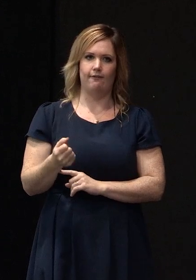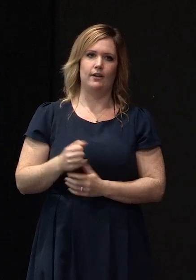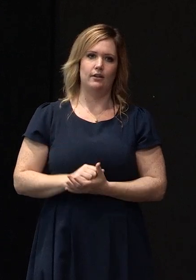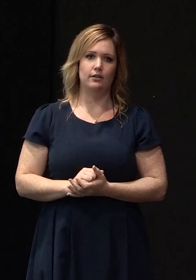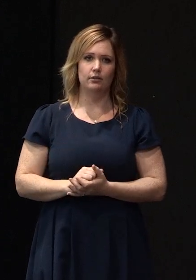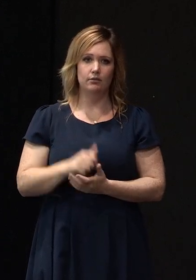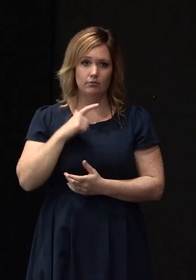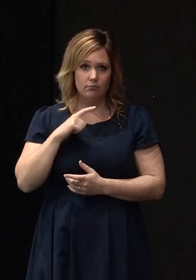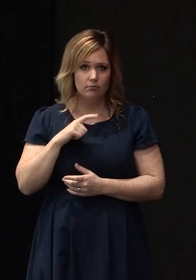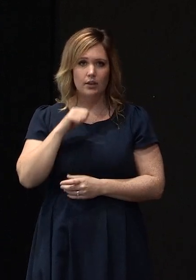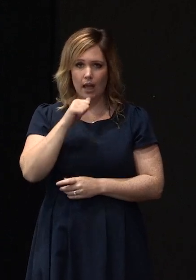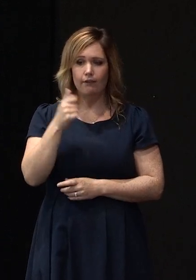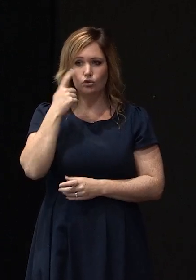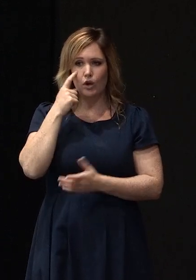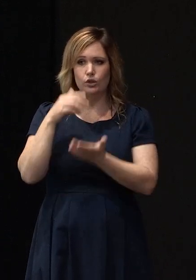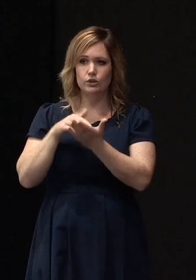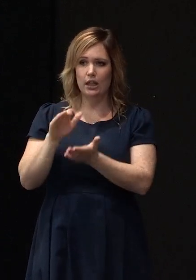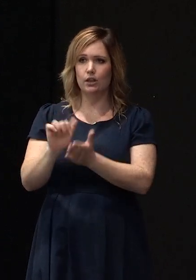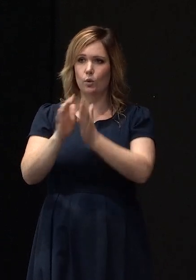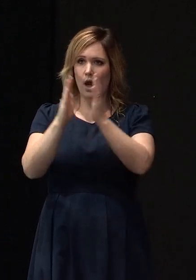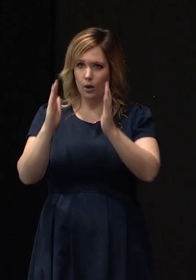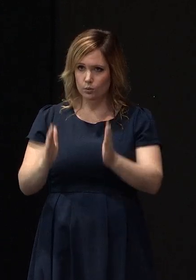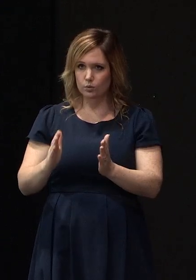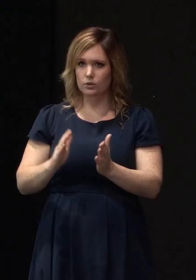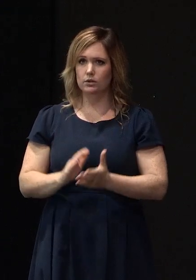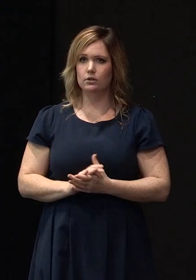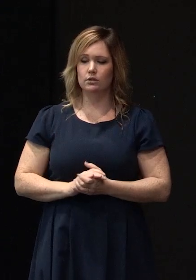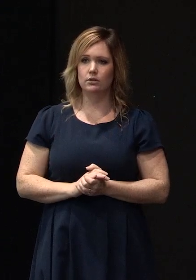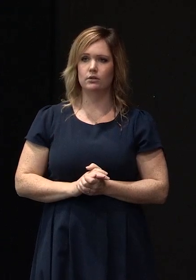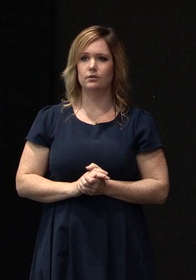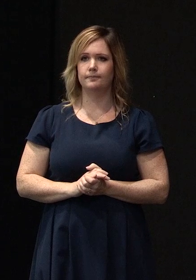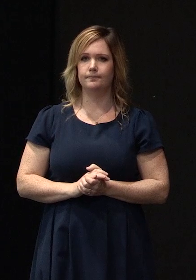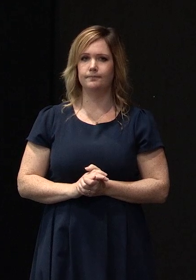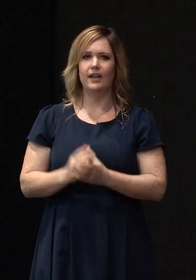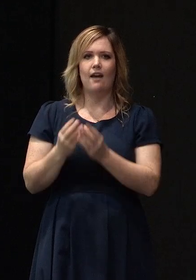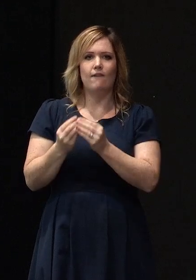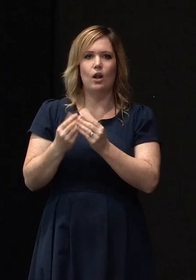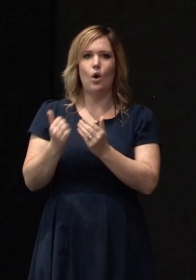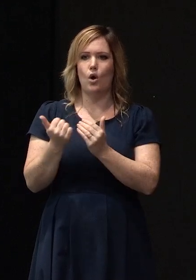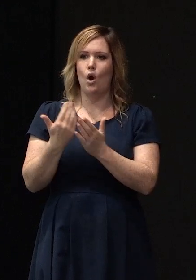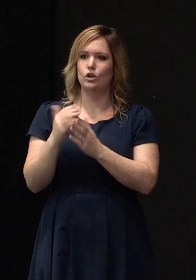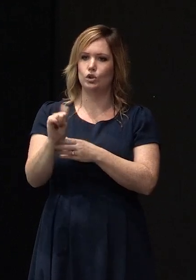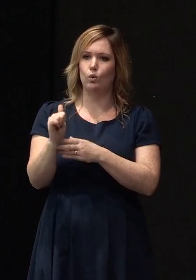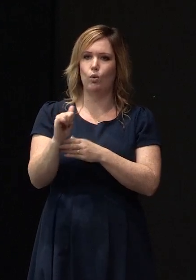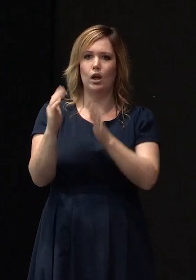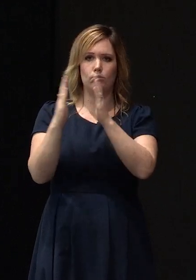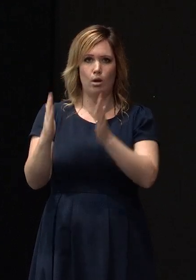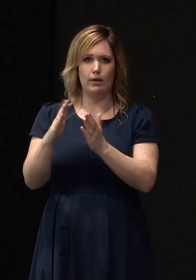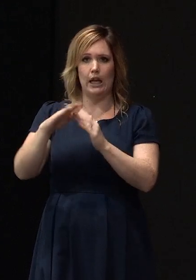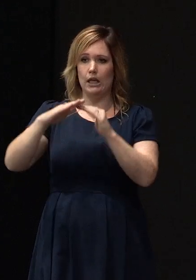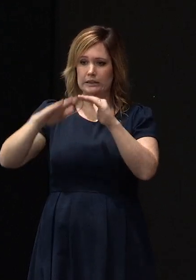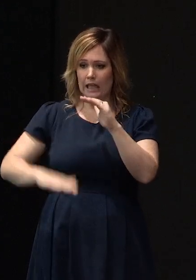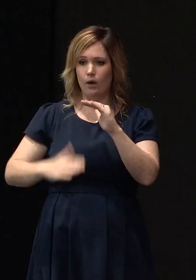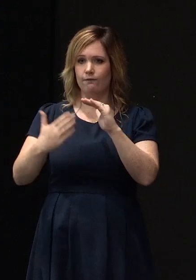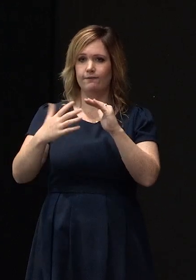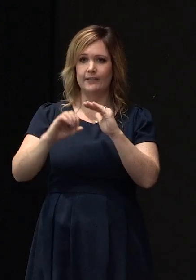because if you come to sell your property the valuation on your property has dropped 50% straight